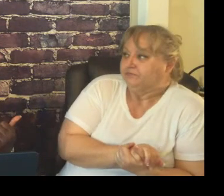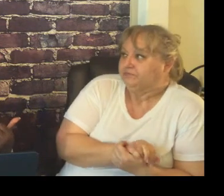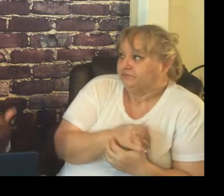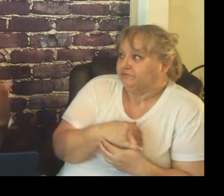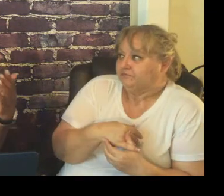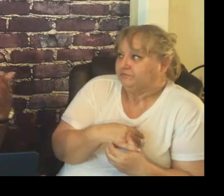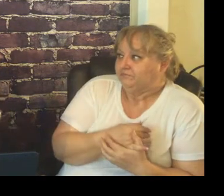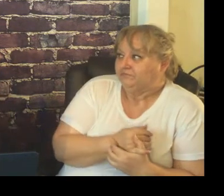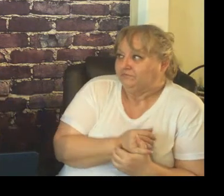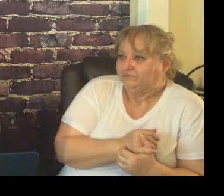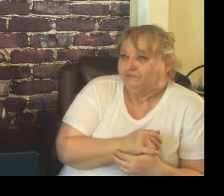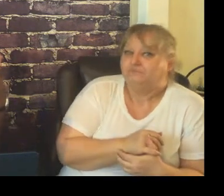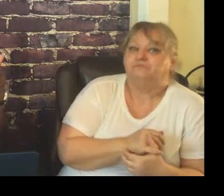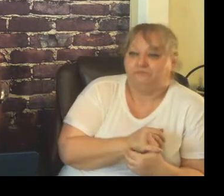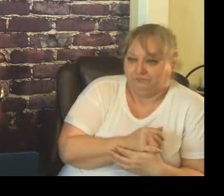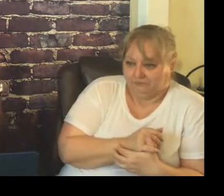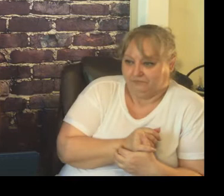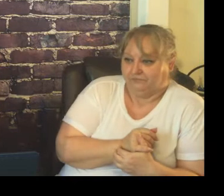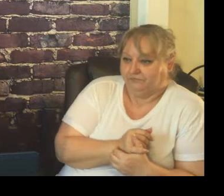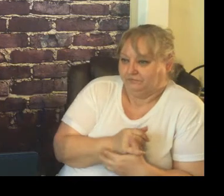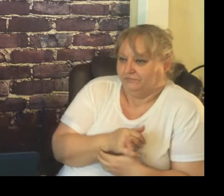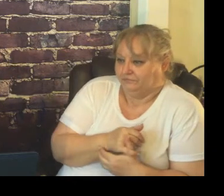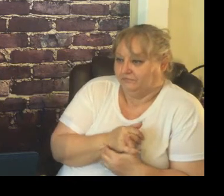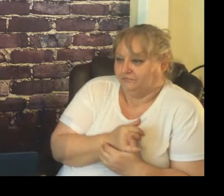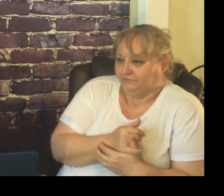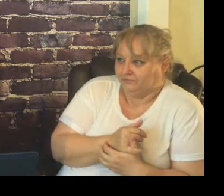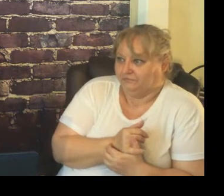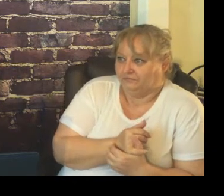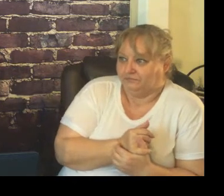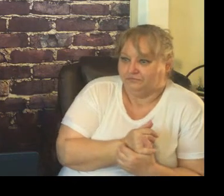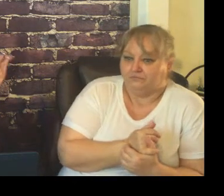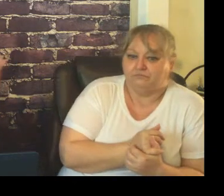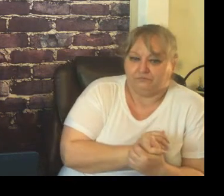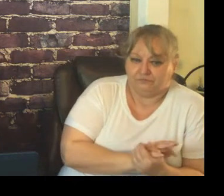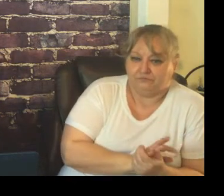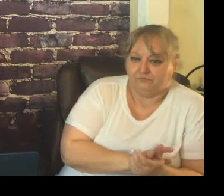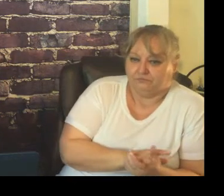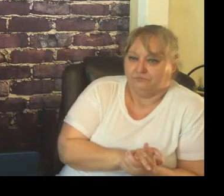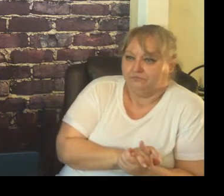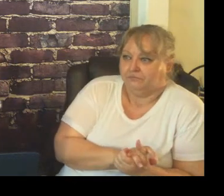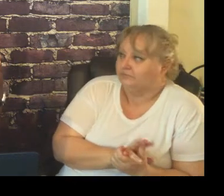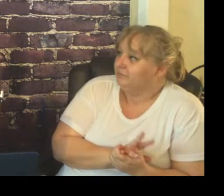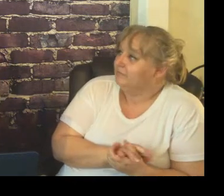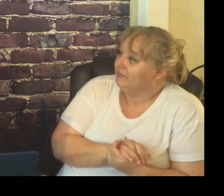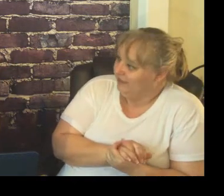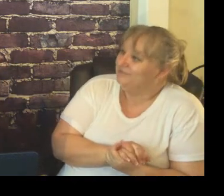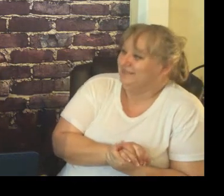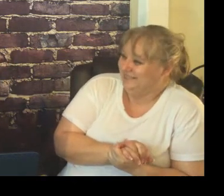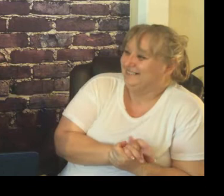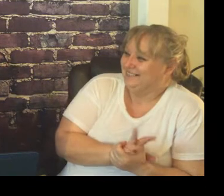students are really engaged and they have buy-in and I hate saying that but that's one of the little buzz terms if they have buy-in to